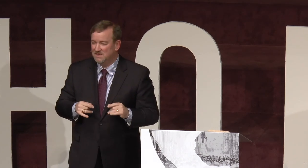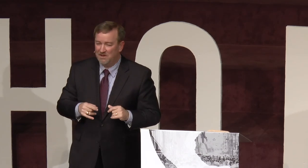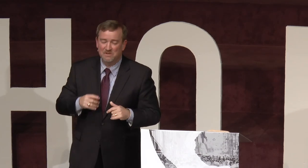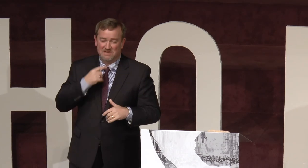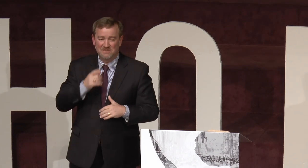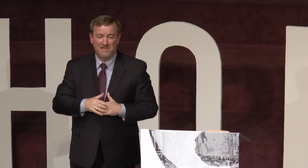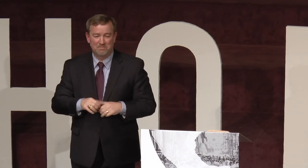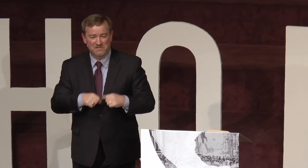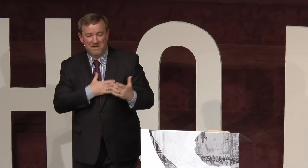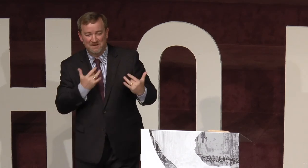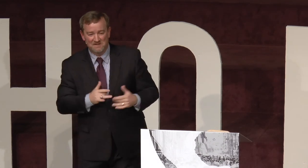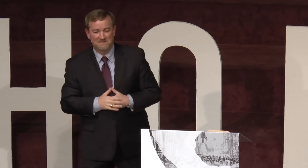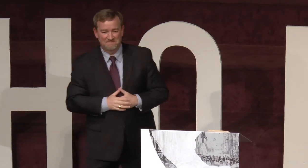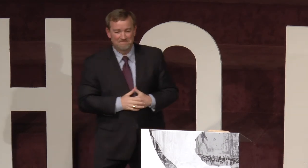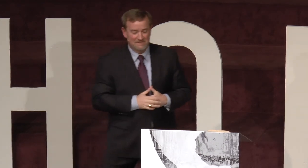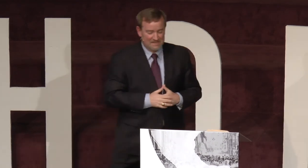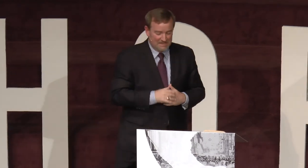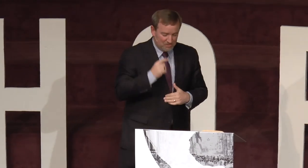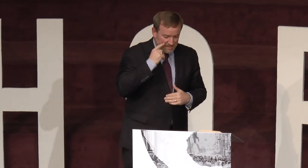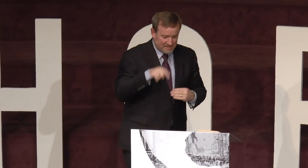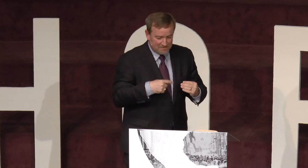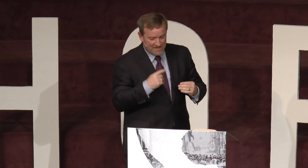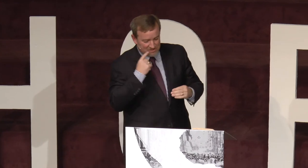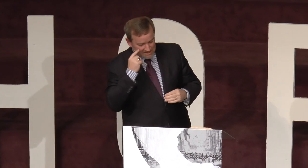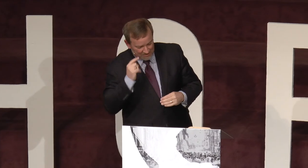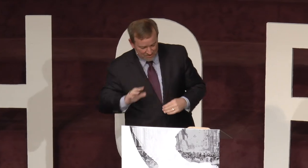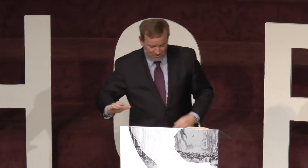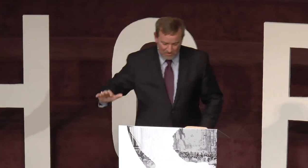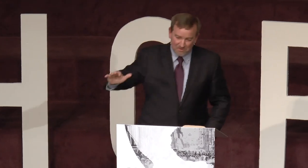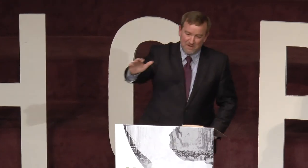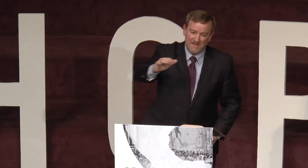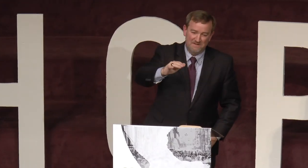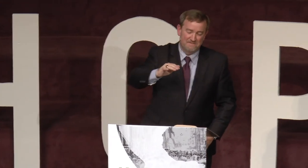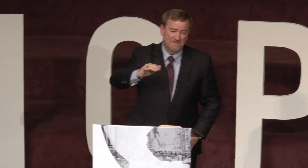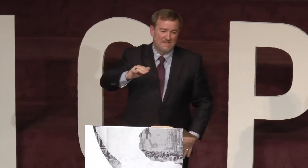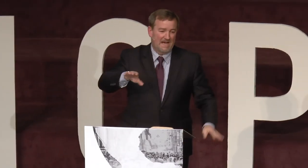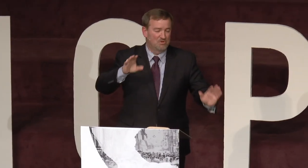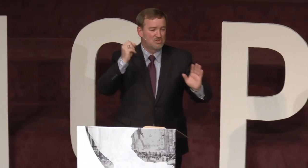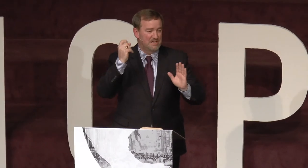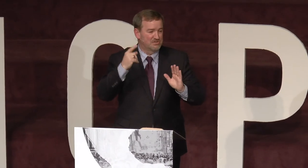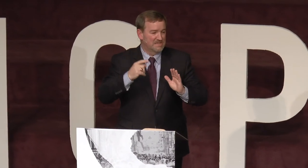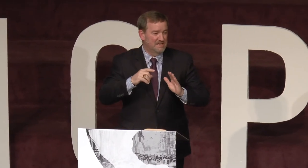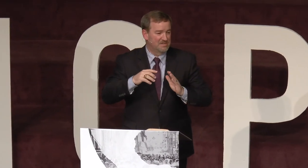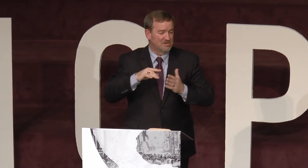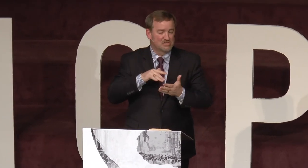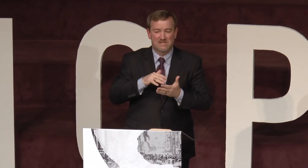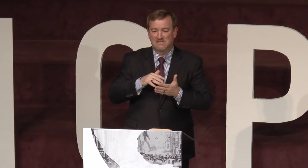I want to tell you, that breaks my heart. When I think about the deaf that are all around, I want you to understand that there are studies